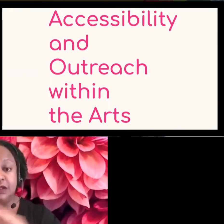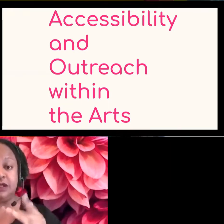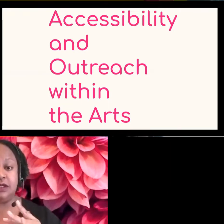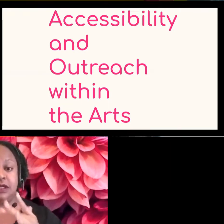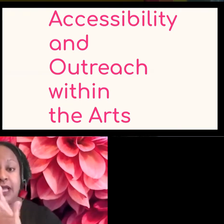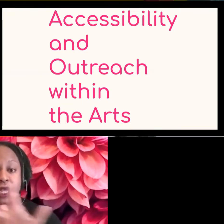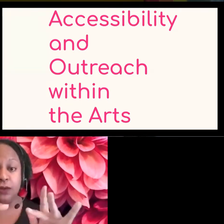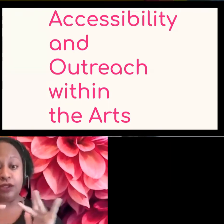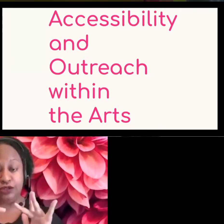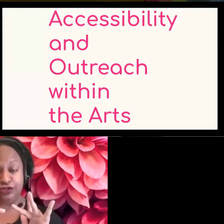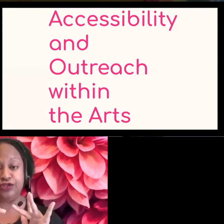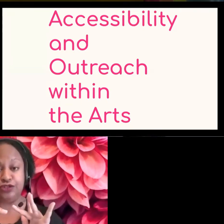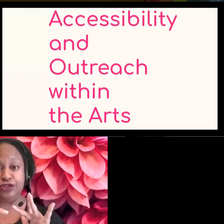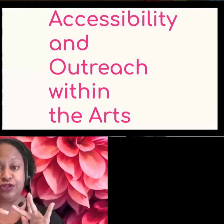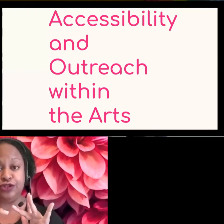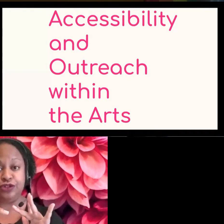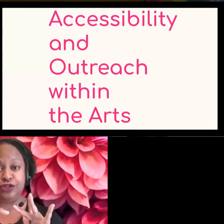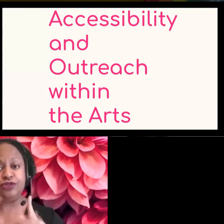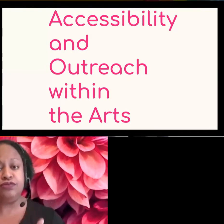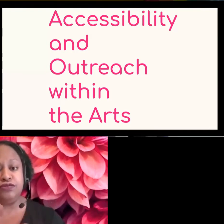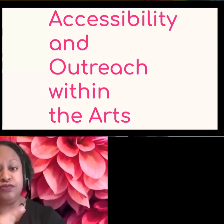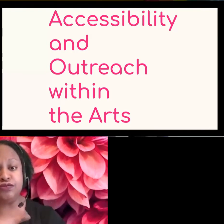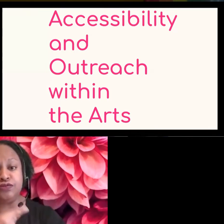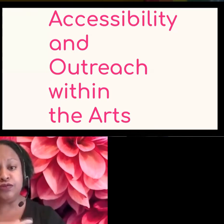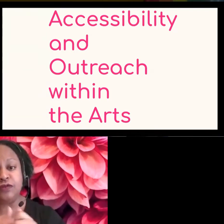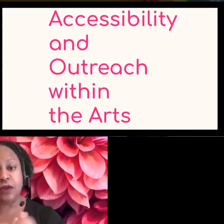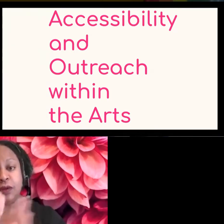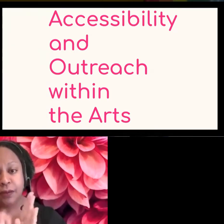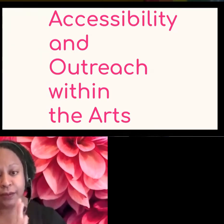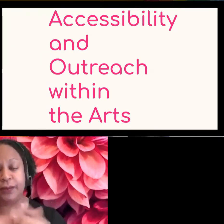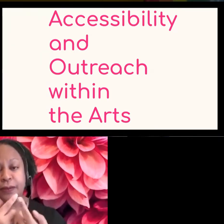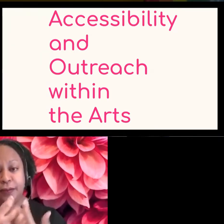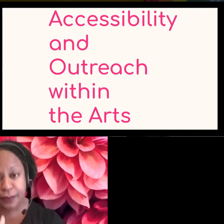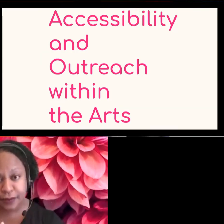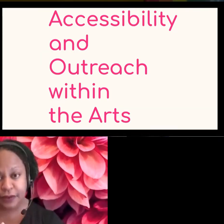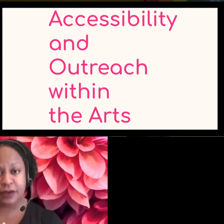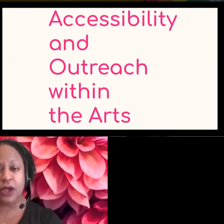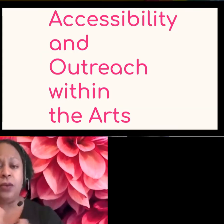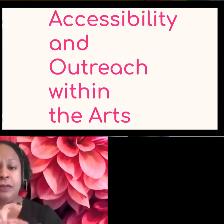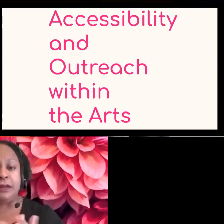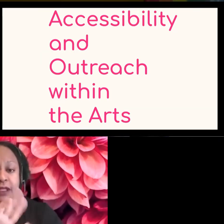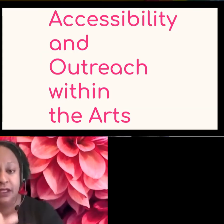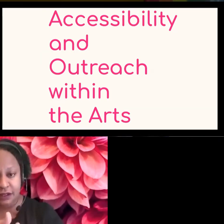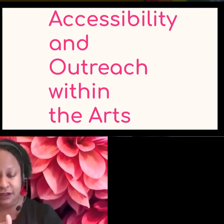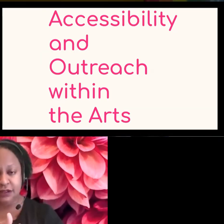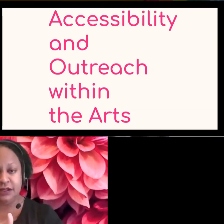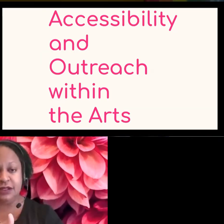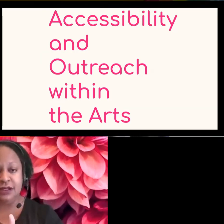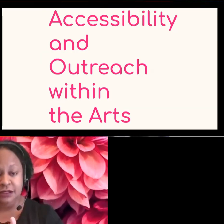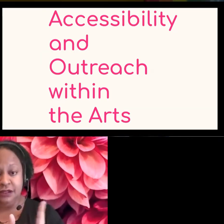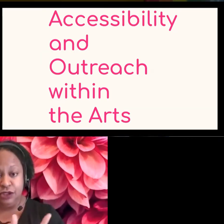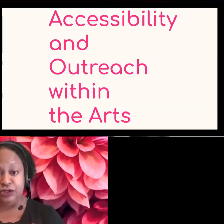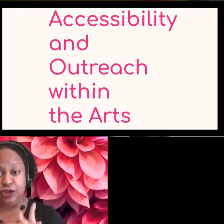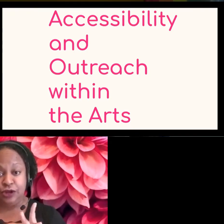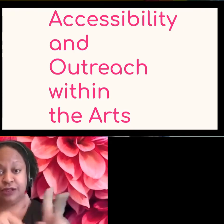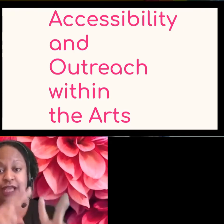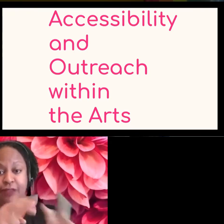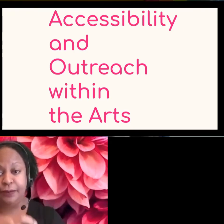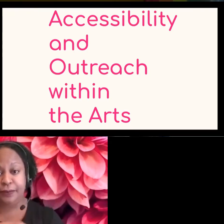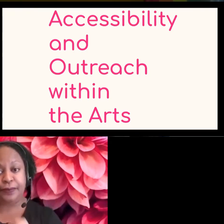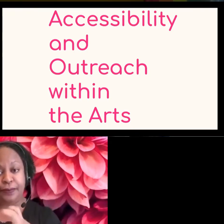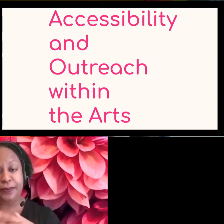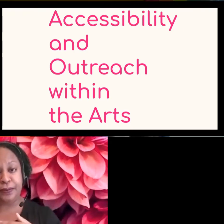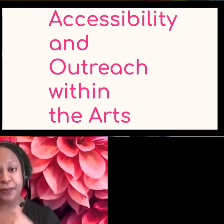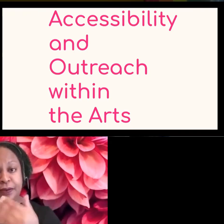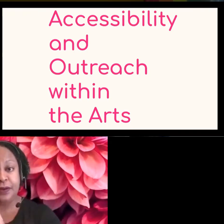do that ethically and meaningfully, and then move throughout the workshop into something that seems extremely complicated,